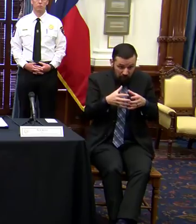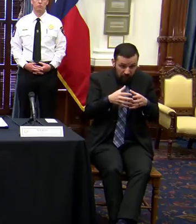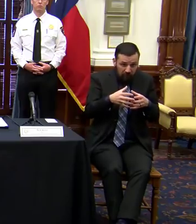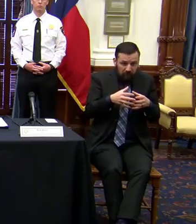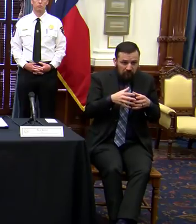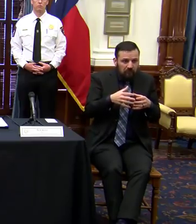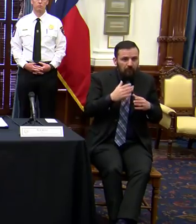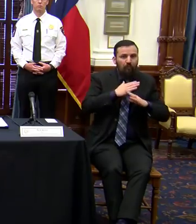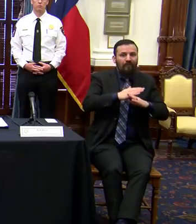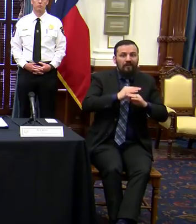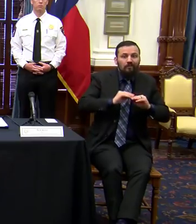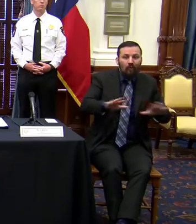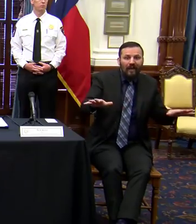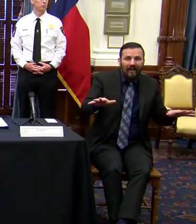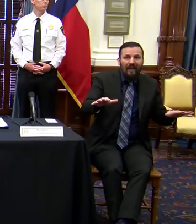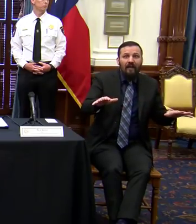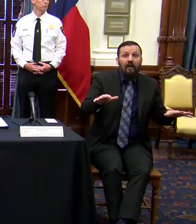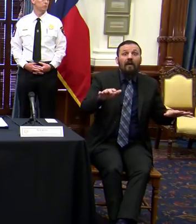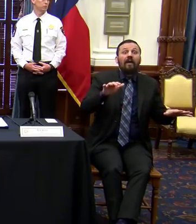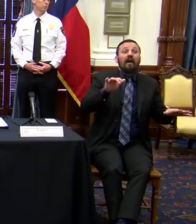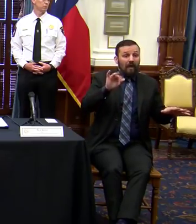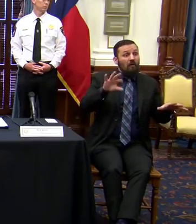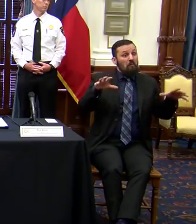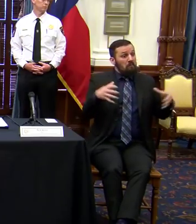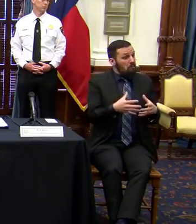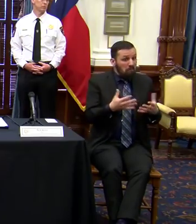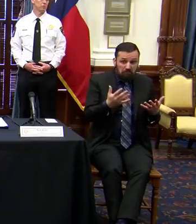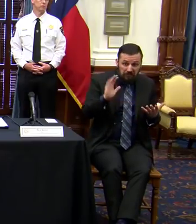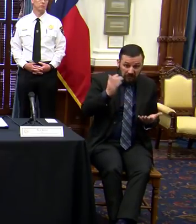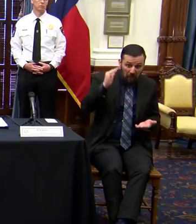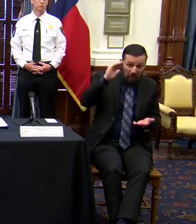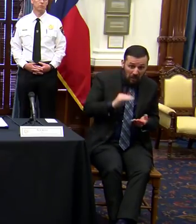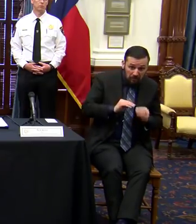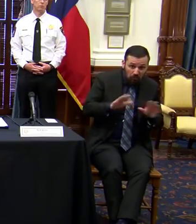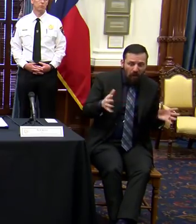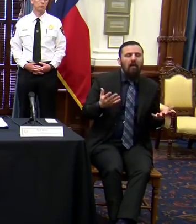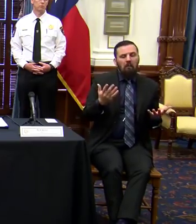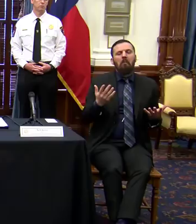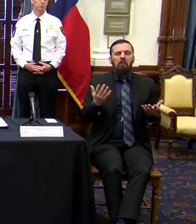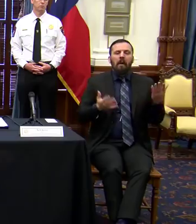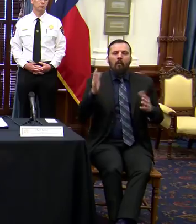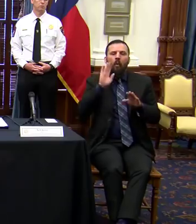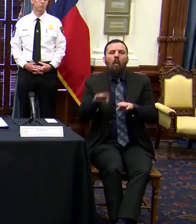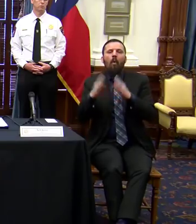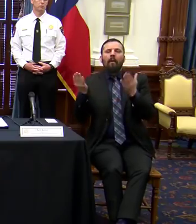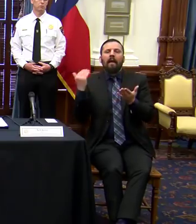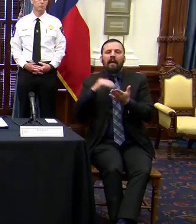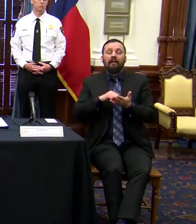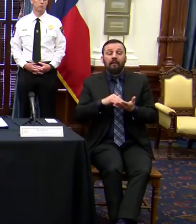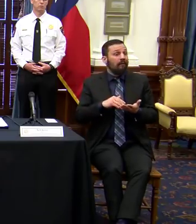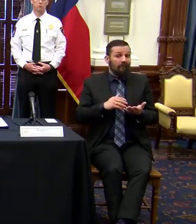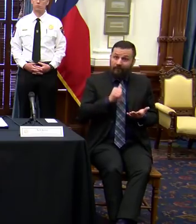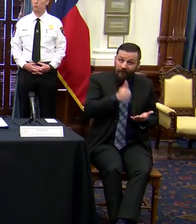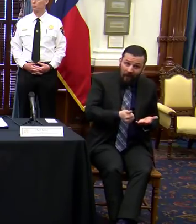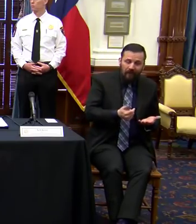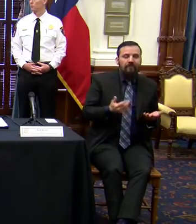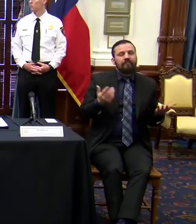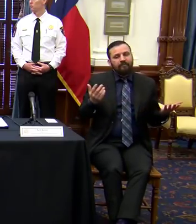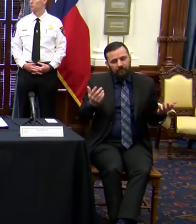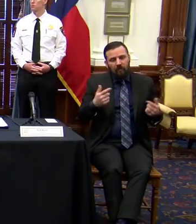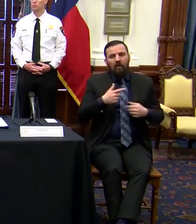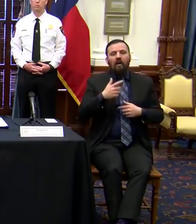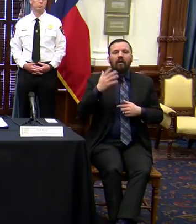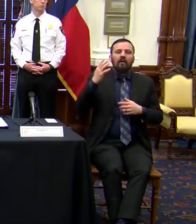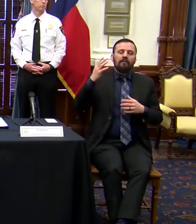spread of COVID-19. If there is, there is a possibility for them opening. If there is not, Mike Morath, the